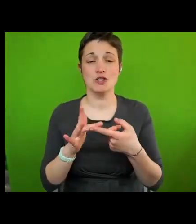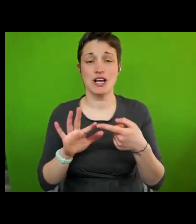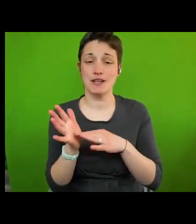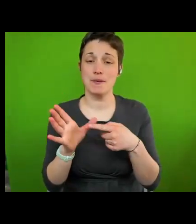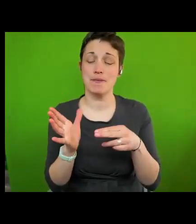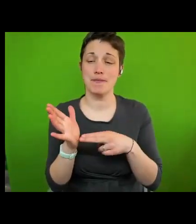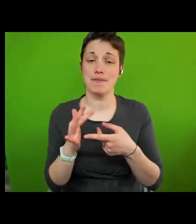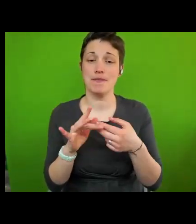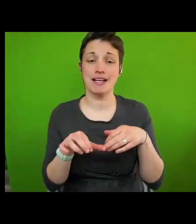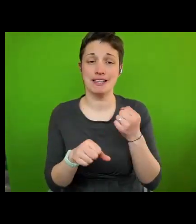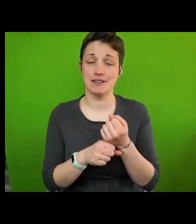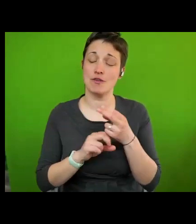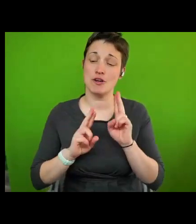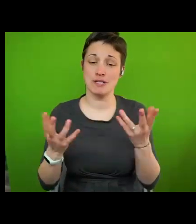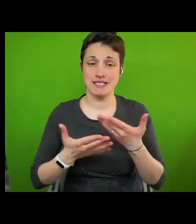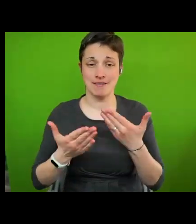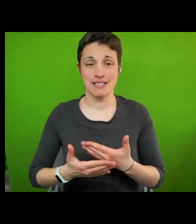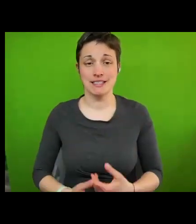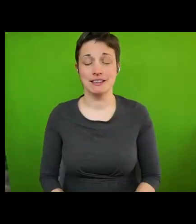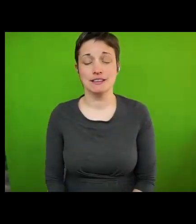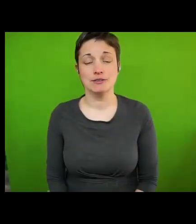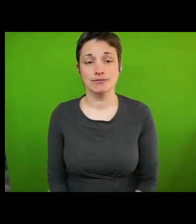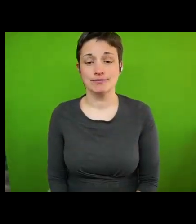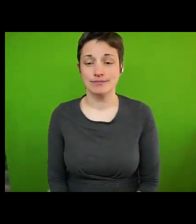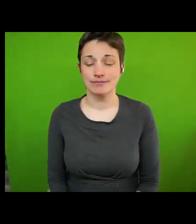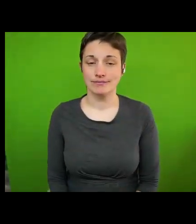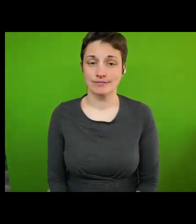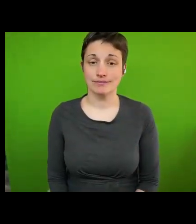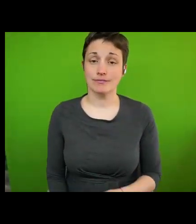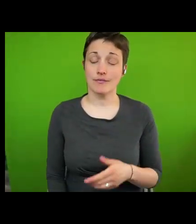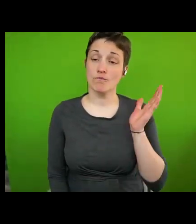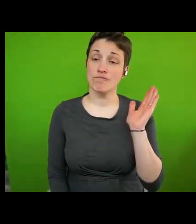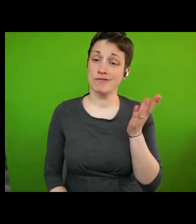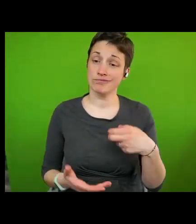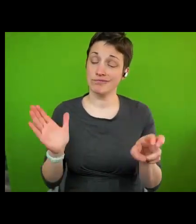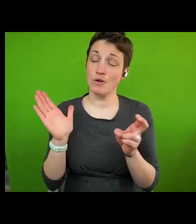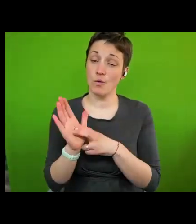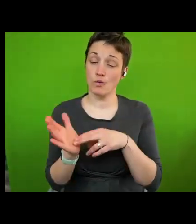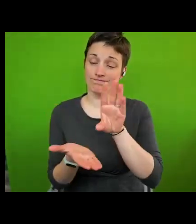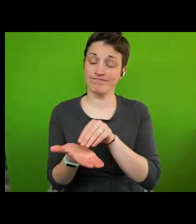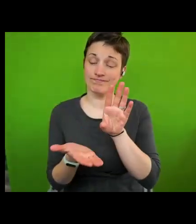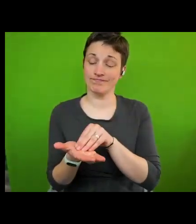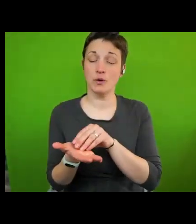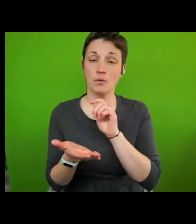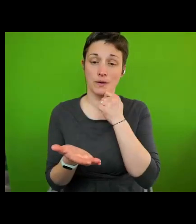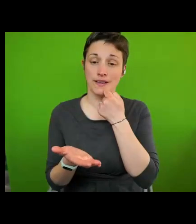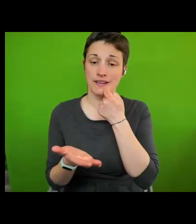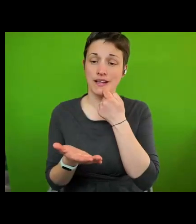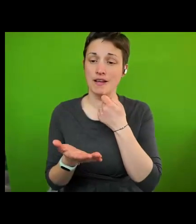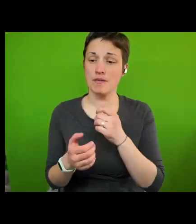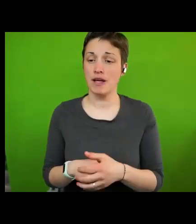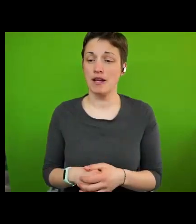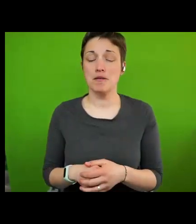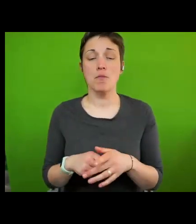that translation tonight. The talk is being recorded, and with Gert's permission,